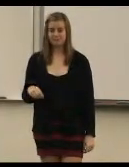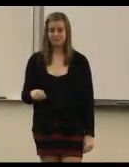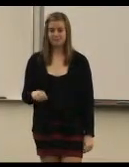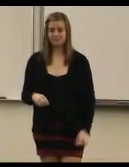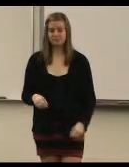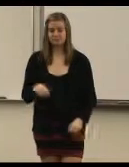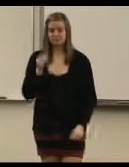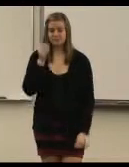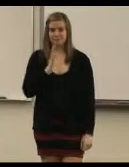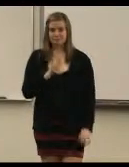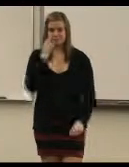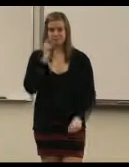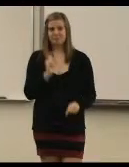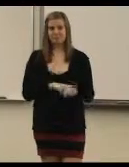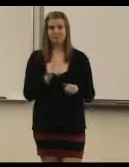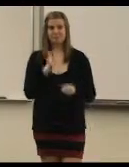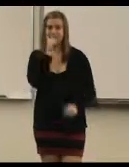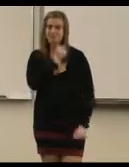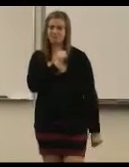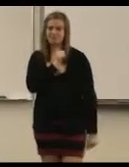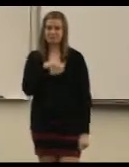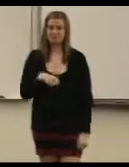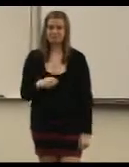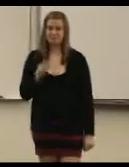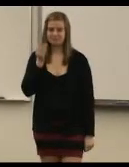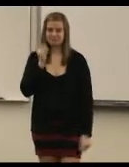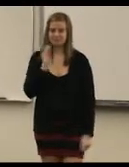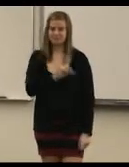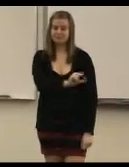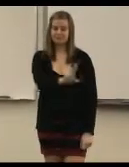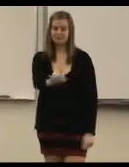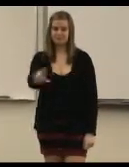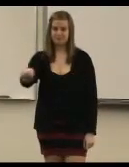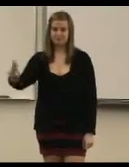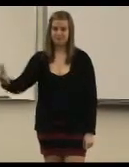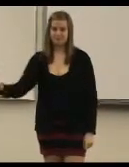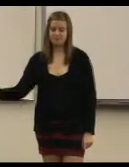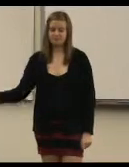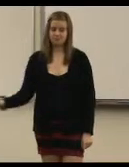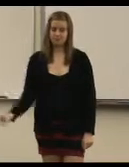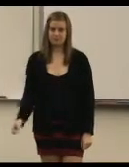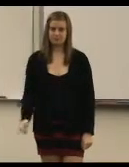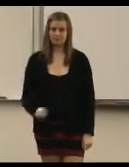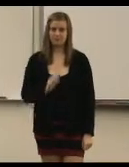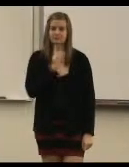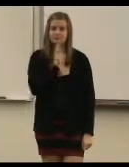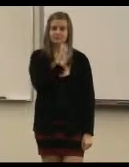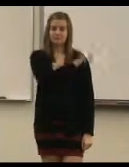It was fun girl. Don't say no, no, no, no, no. Just say